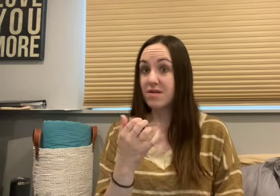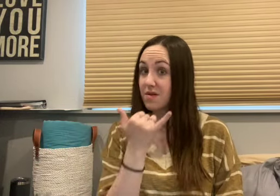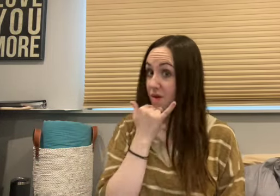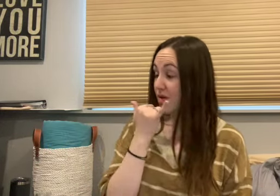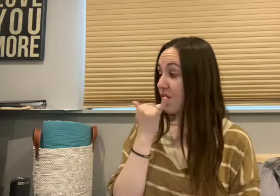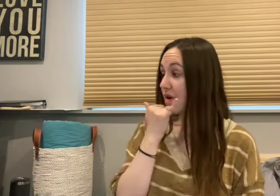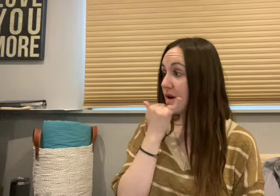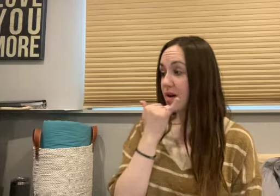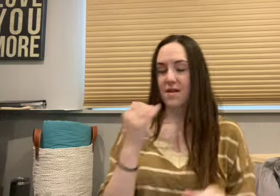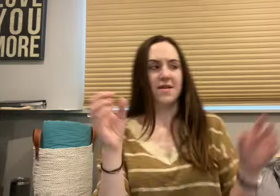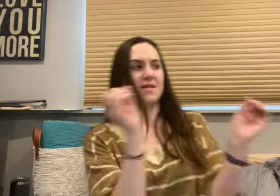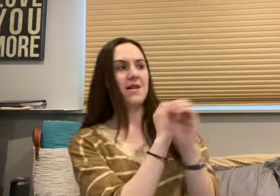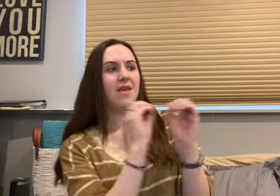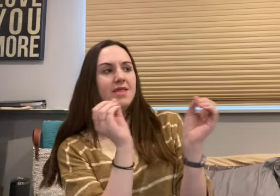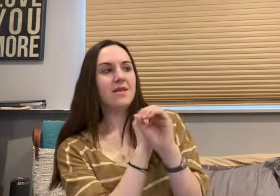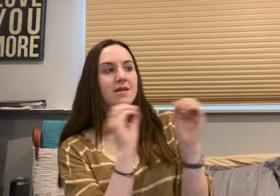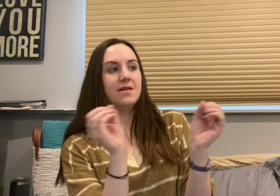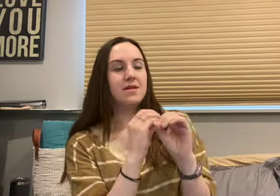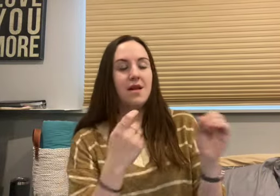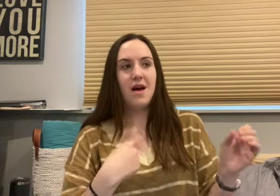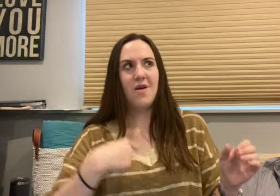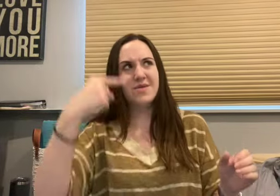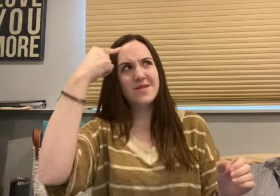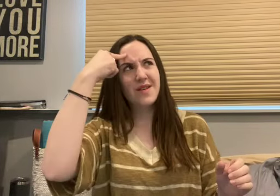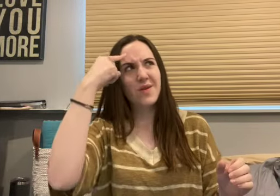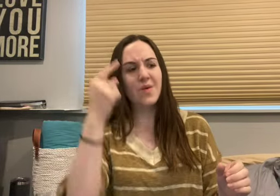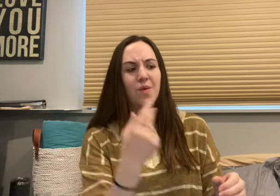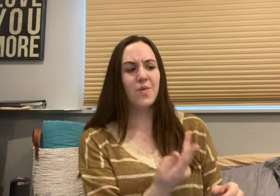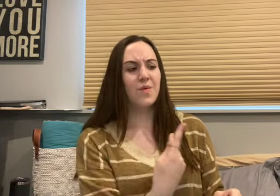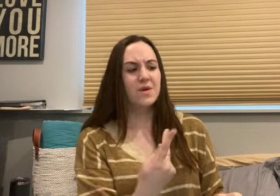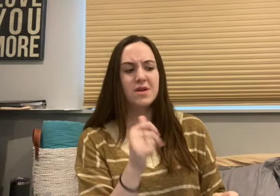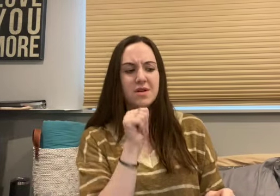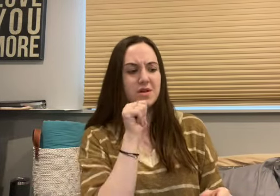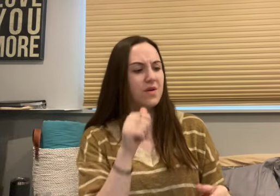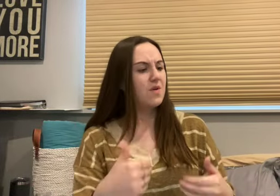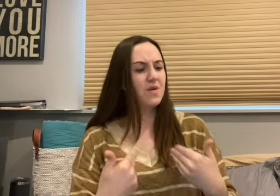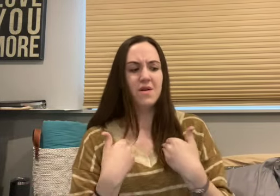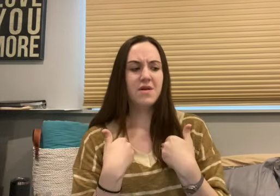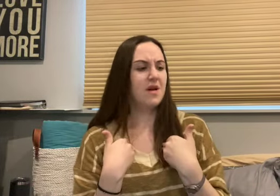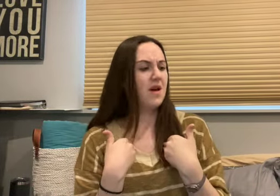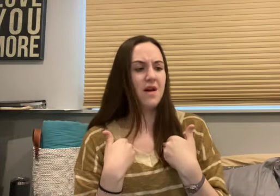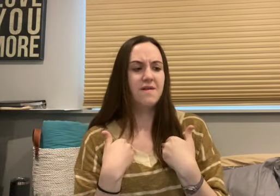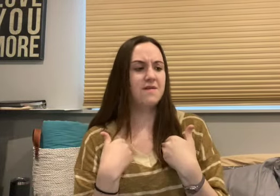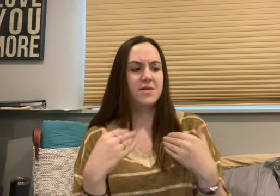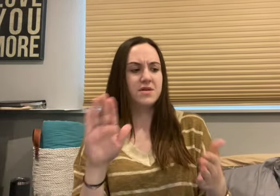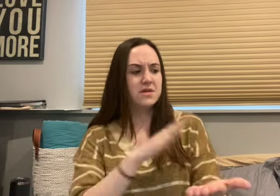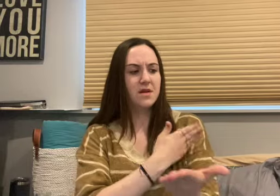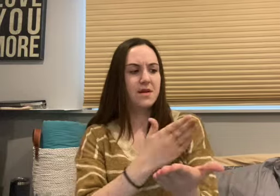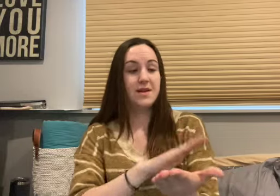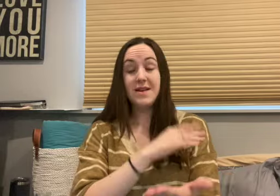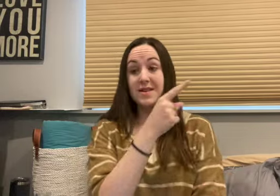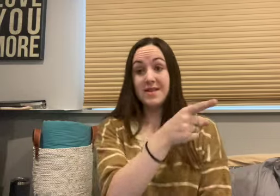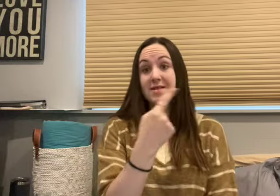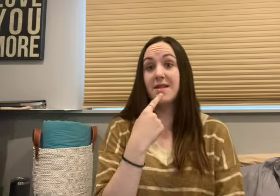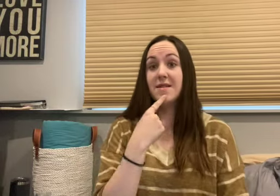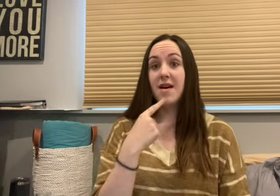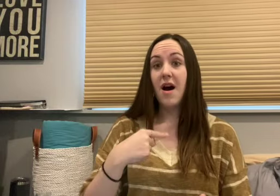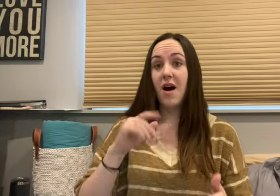This ain't nothing, I was just thinking how we don't have a song And he says, our